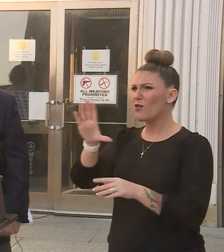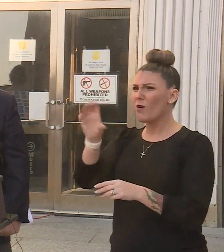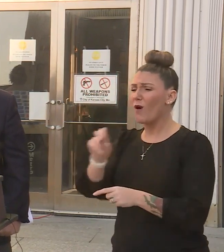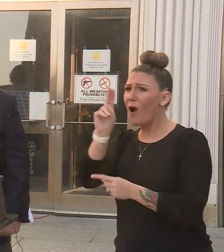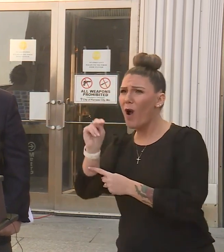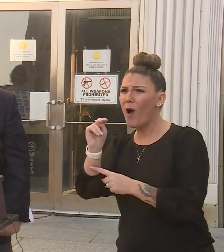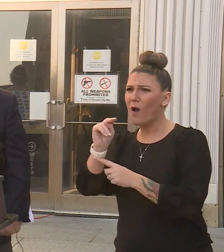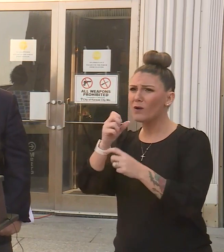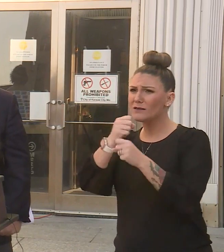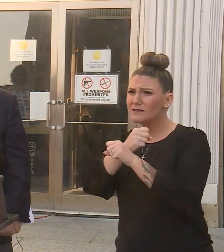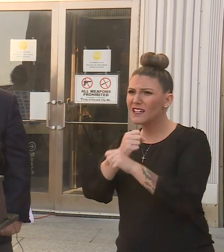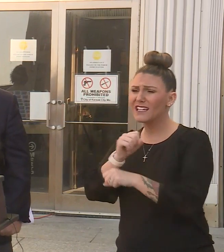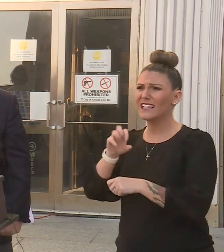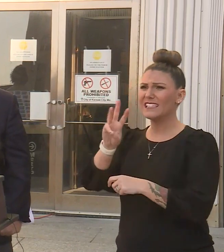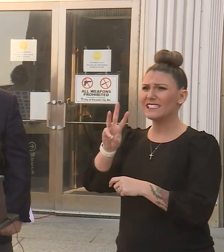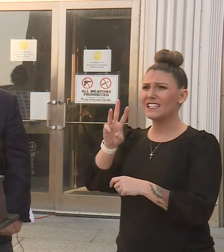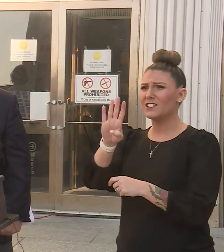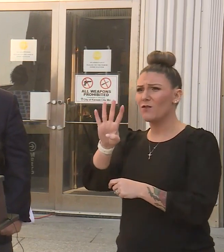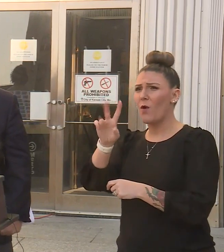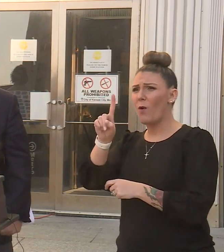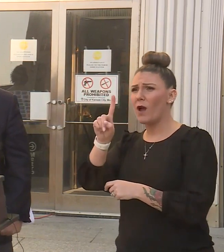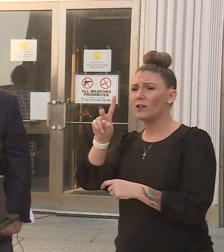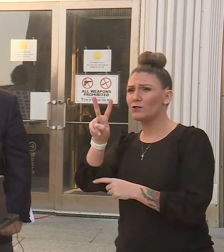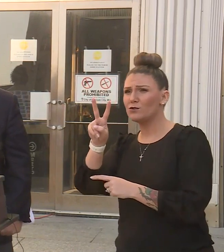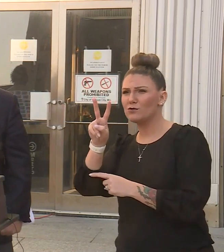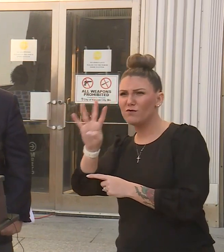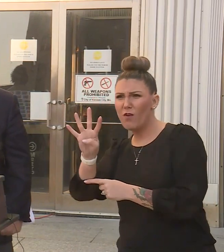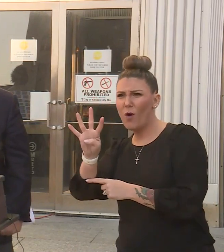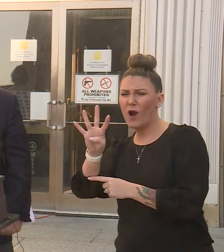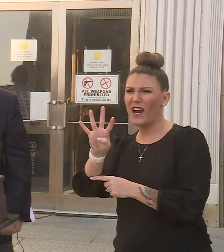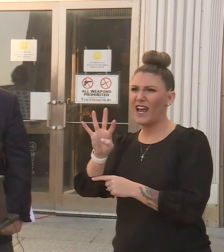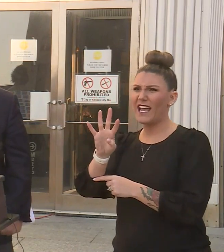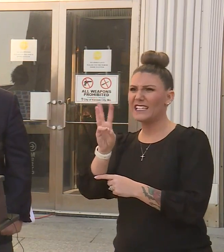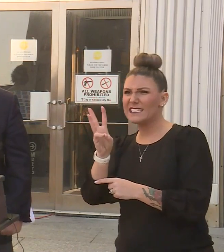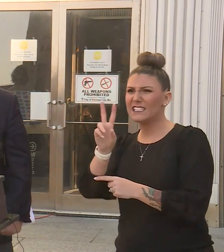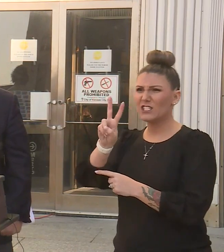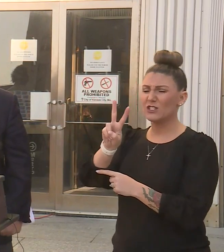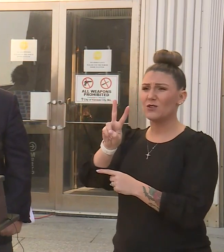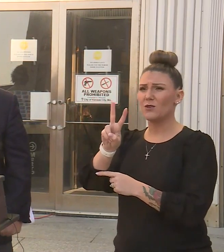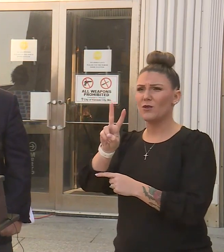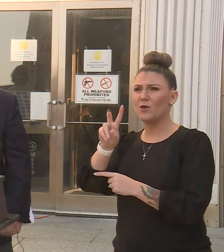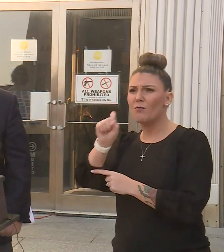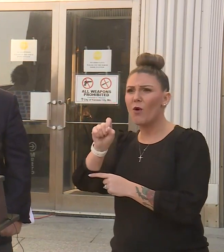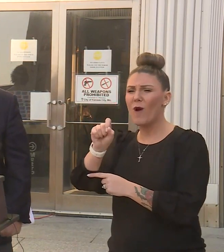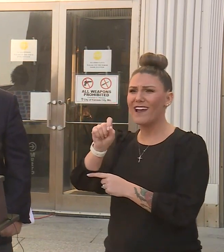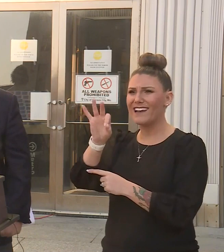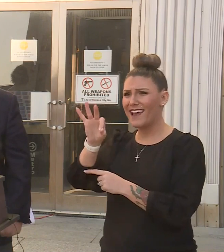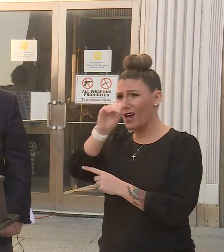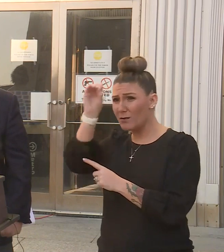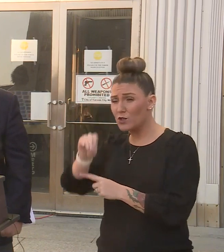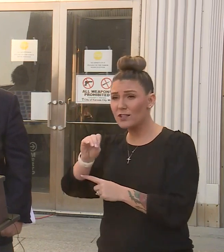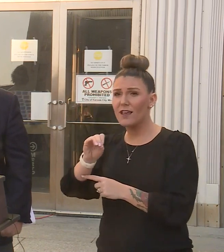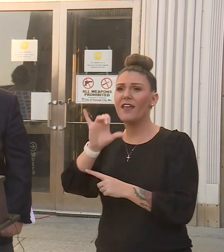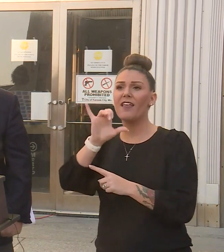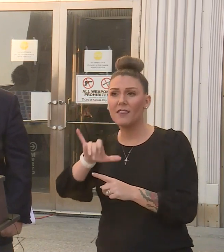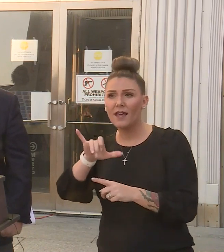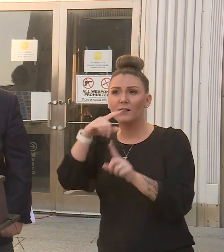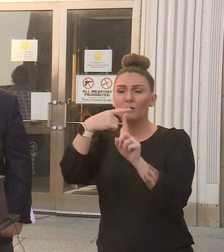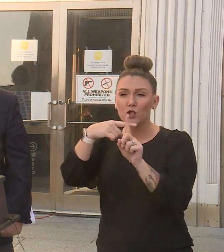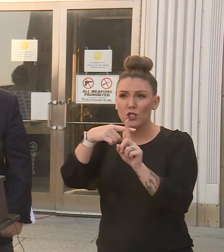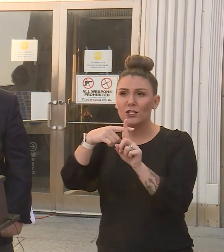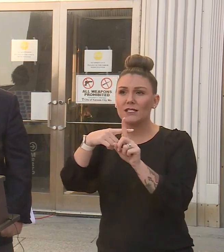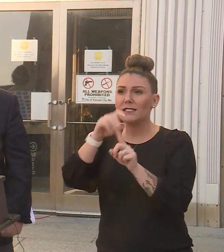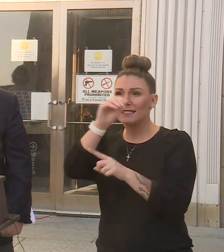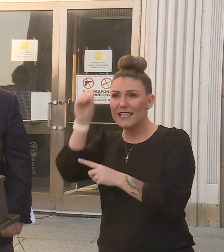64124, that's 64.29 percent. That's percent positivity. Not